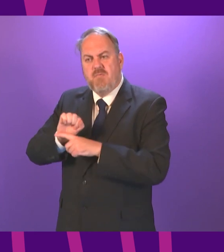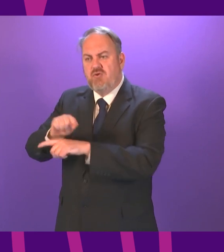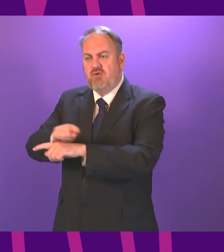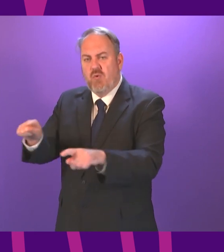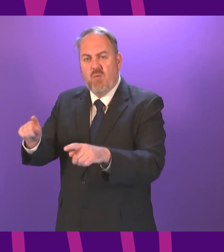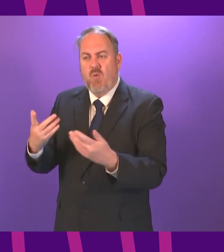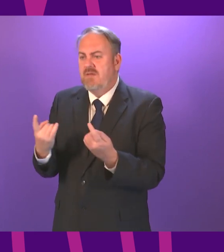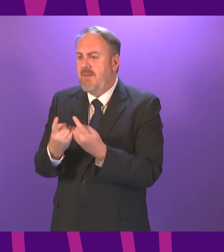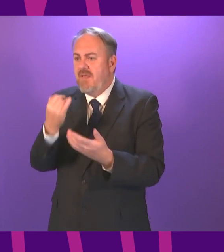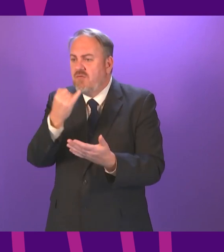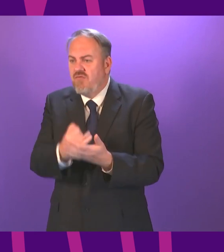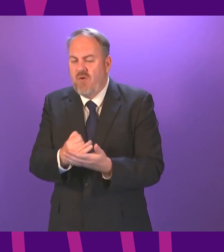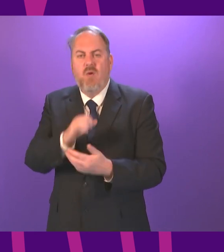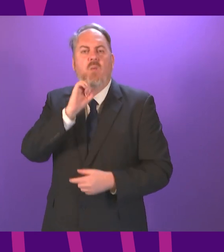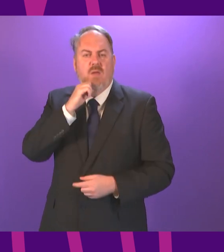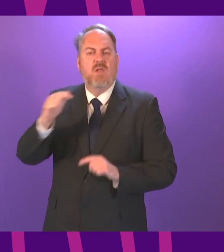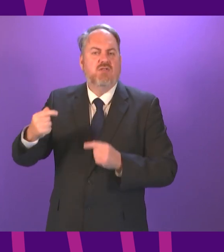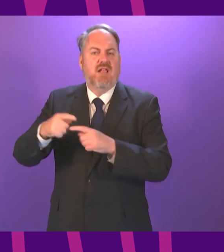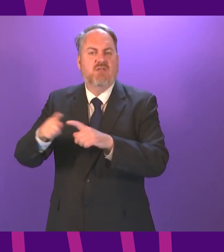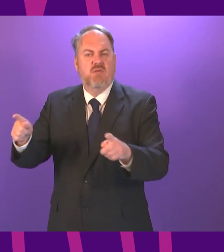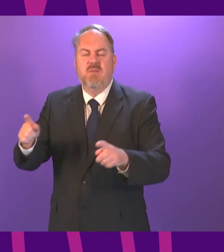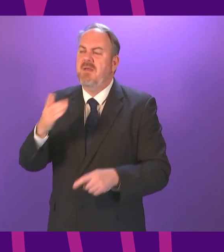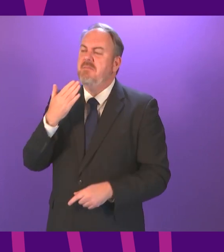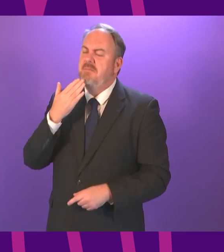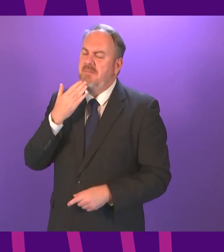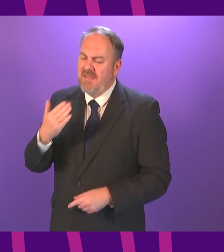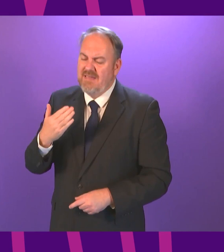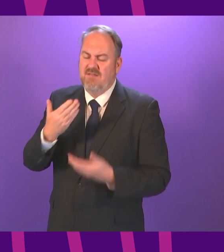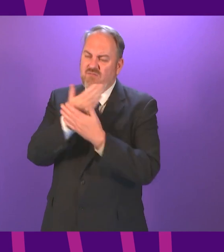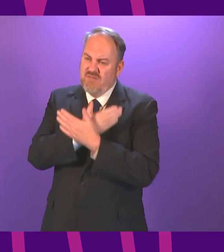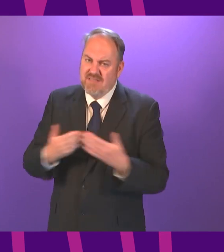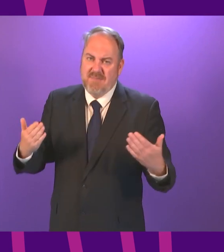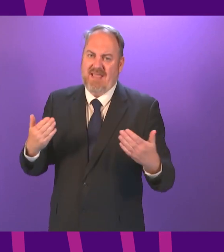goes wrong. But start with a grown-up conversation and respect the people of Glasgow and beyond.